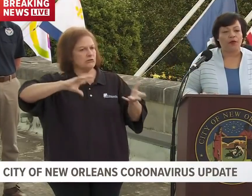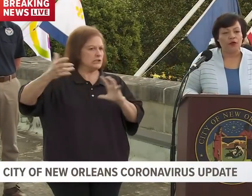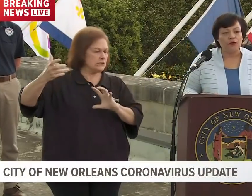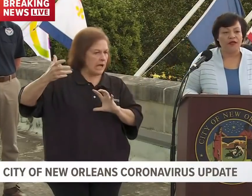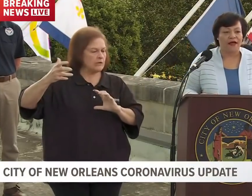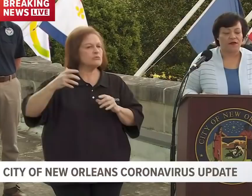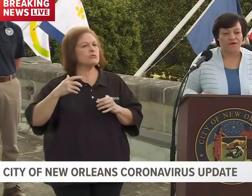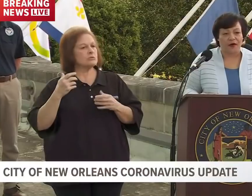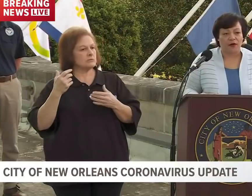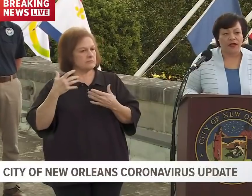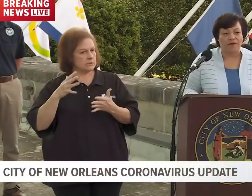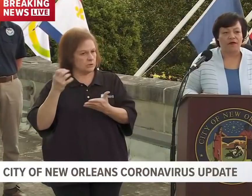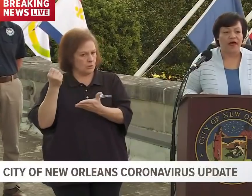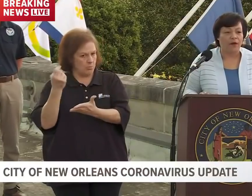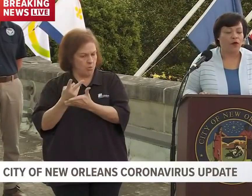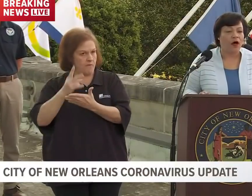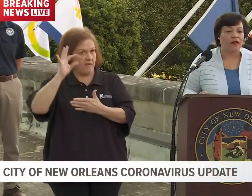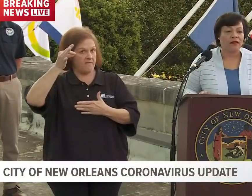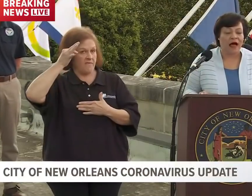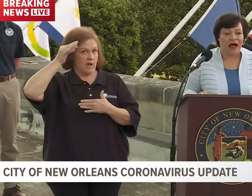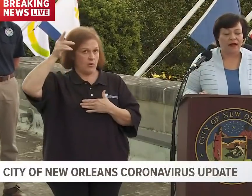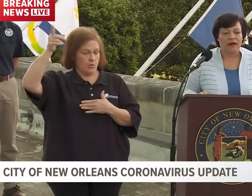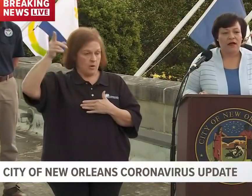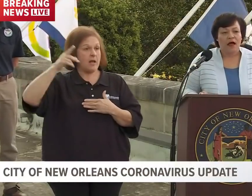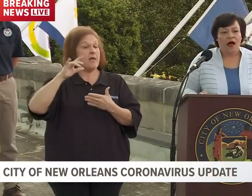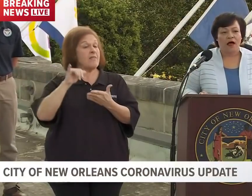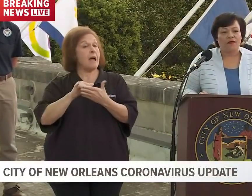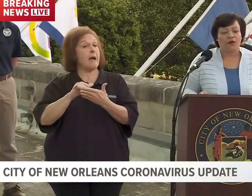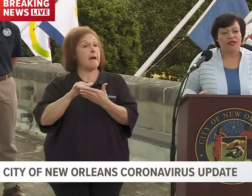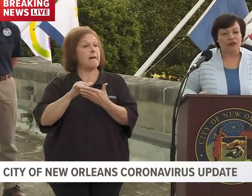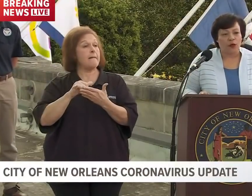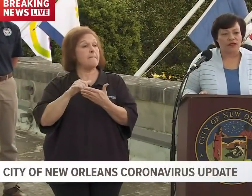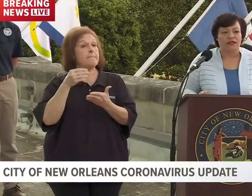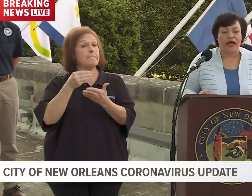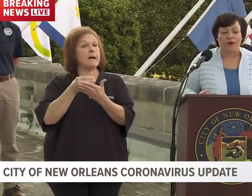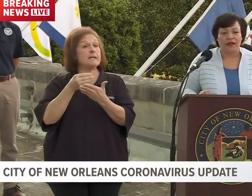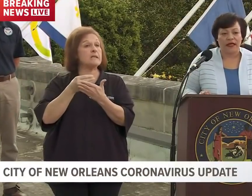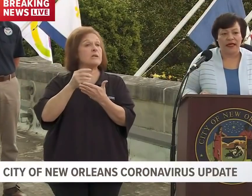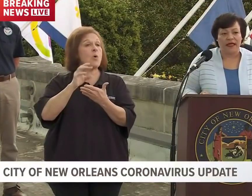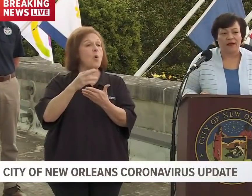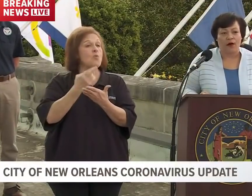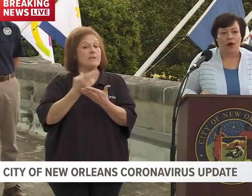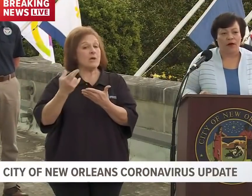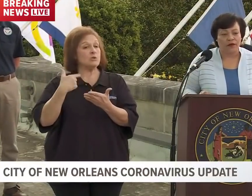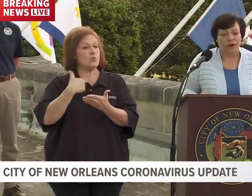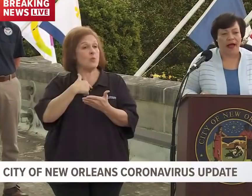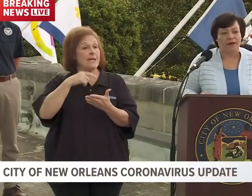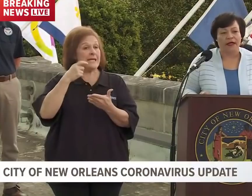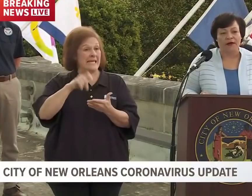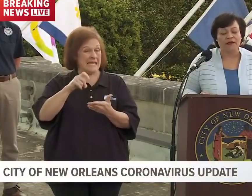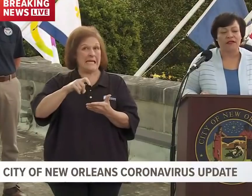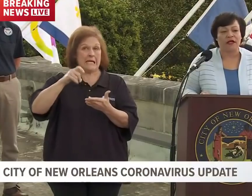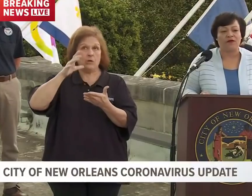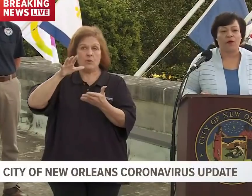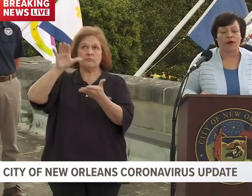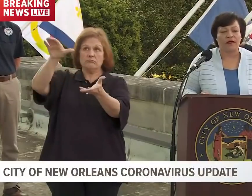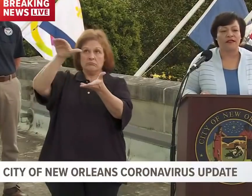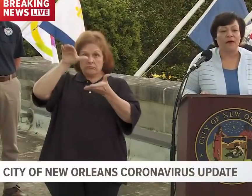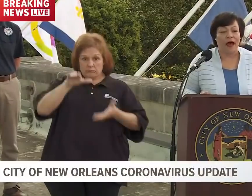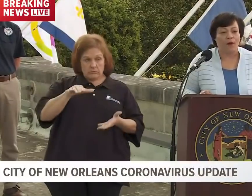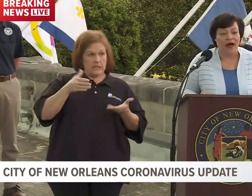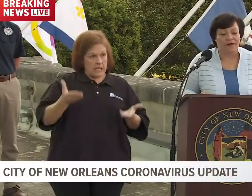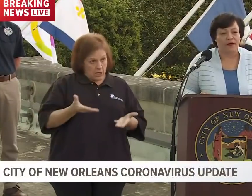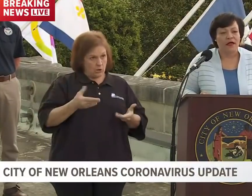approved at the federal level. That will unlock the resources that we need on the ground here in the city of New